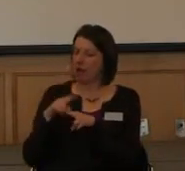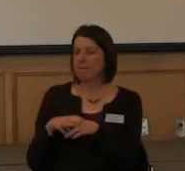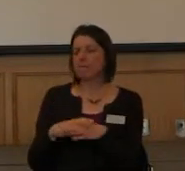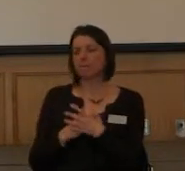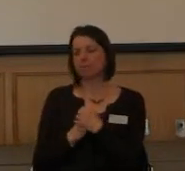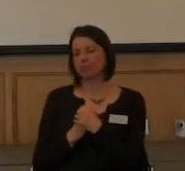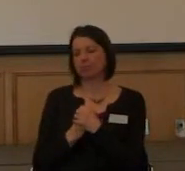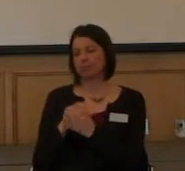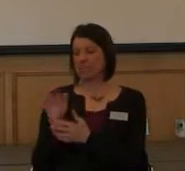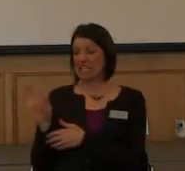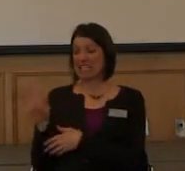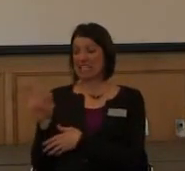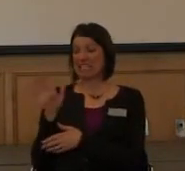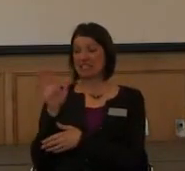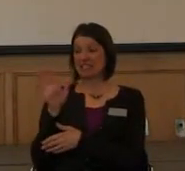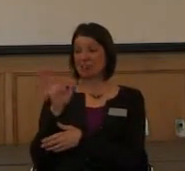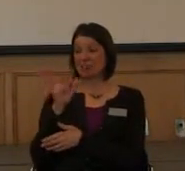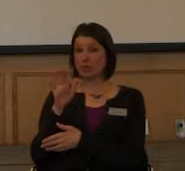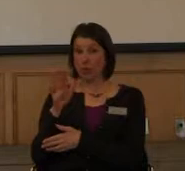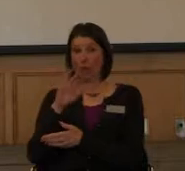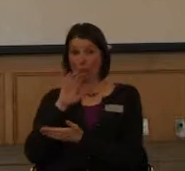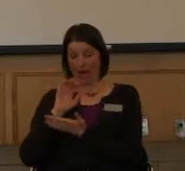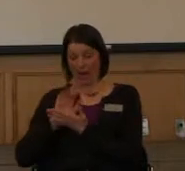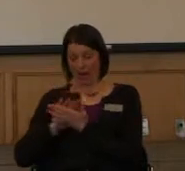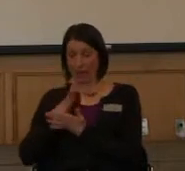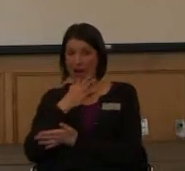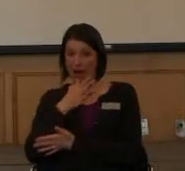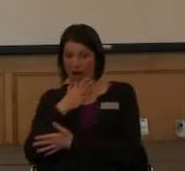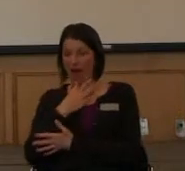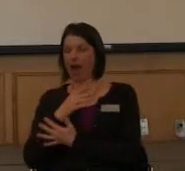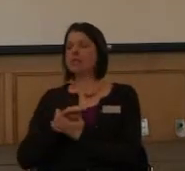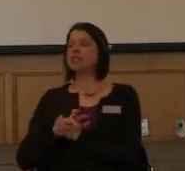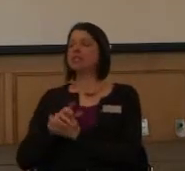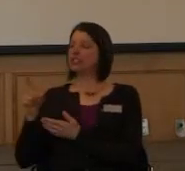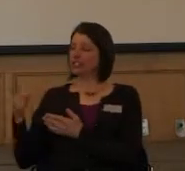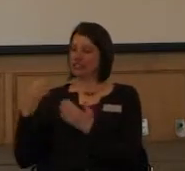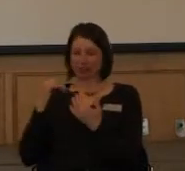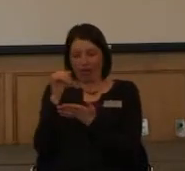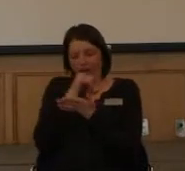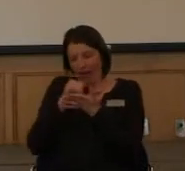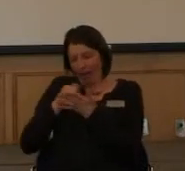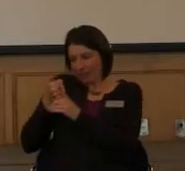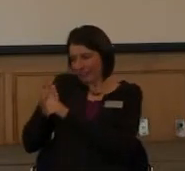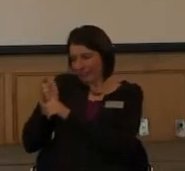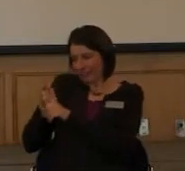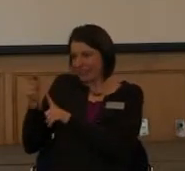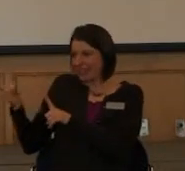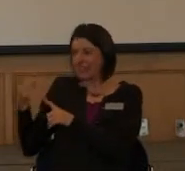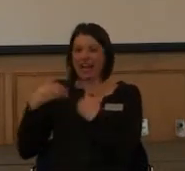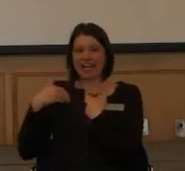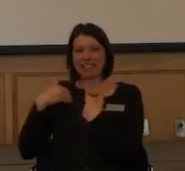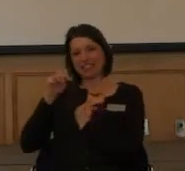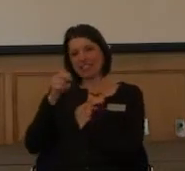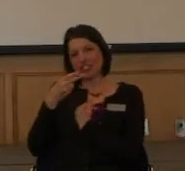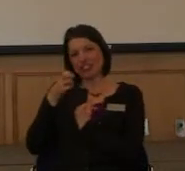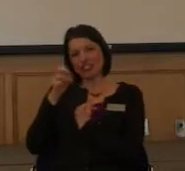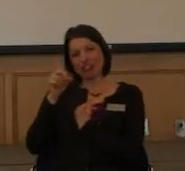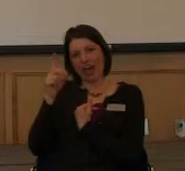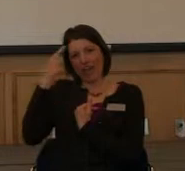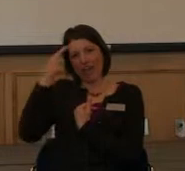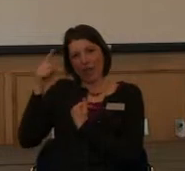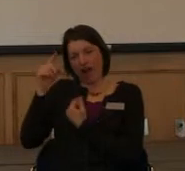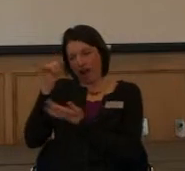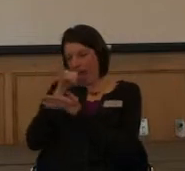Kay, the wife, she's an artist, has a little painting studio shed. And it was just, it was, it was just fun